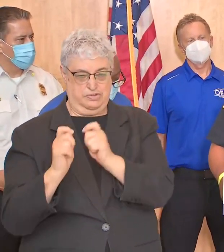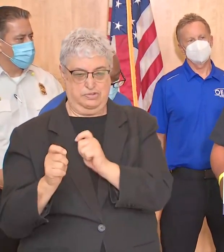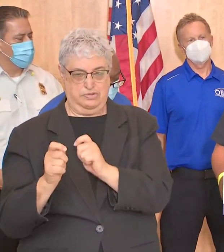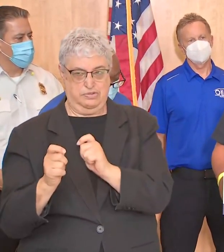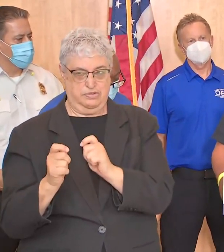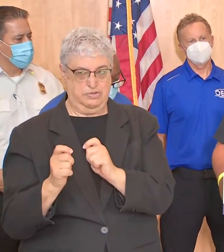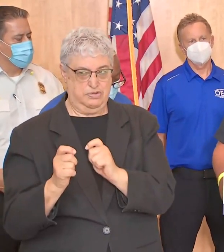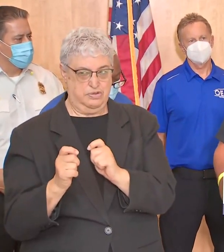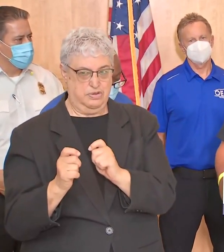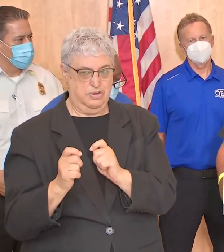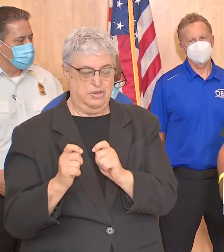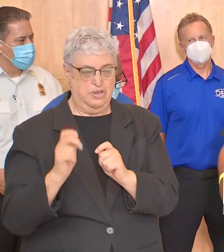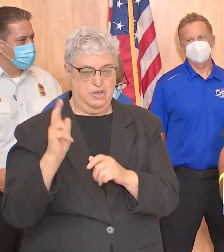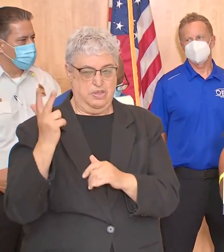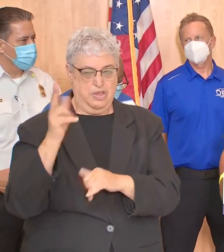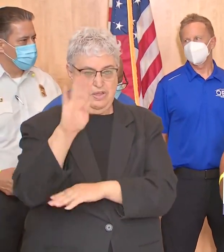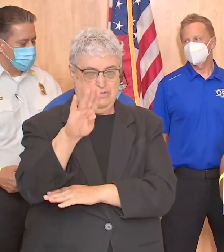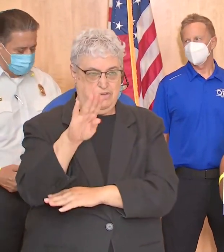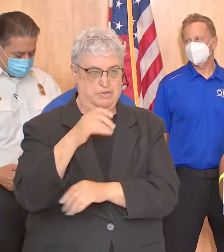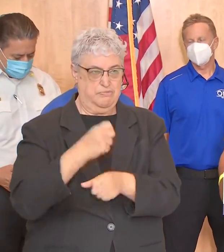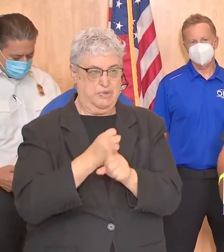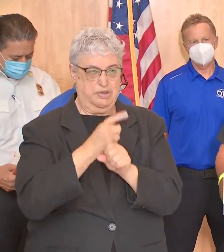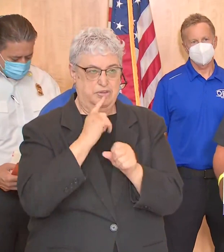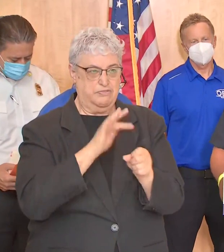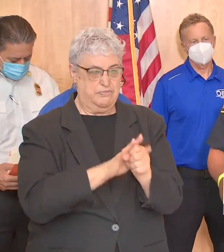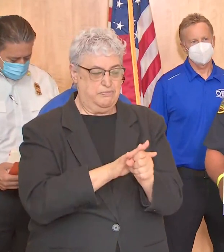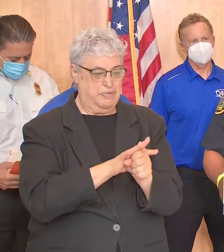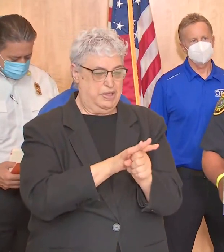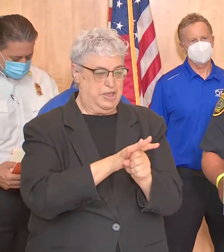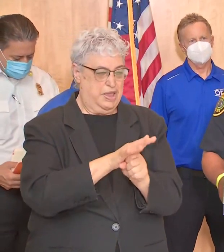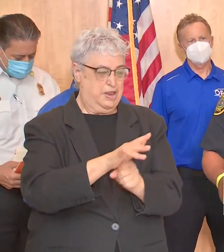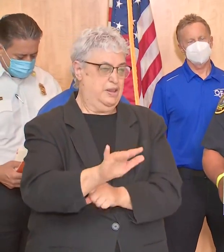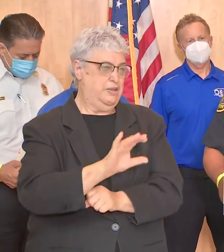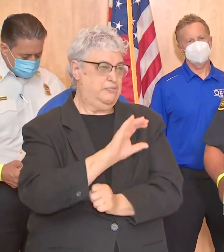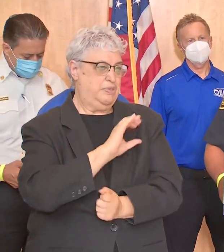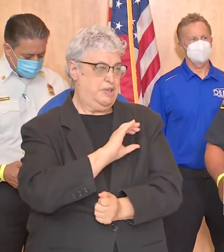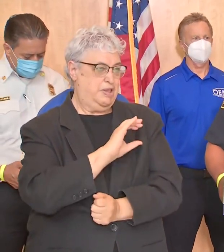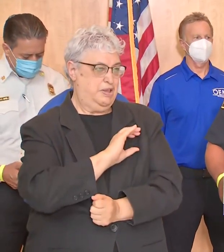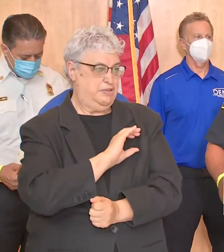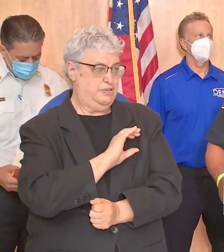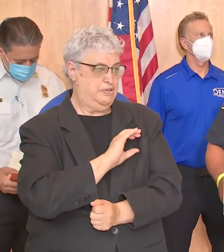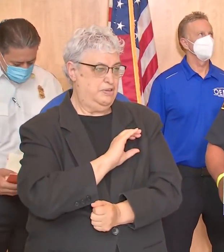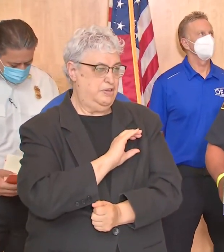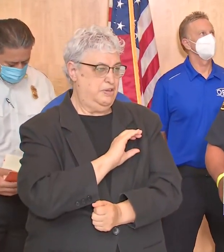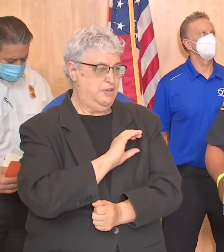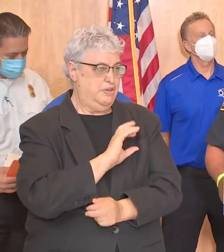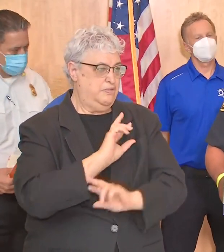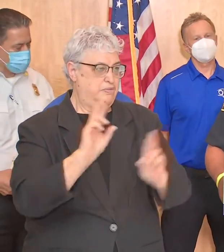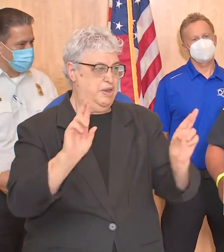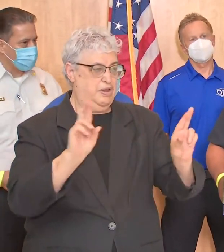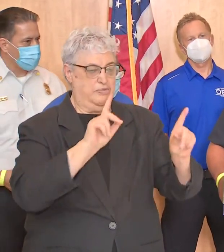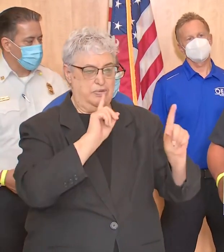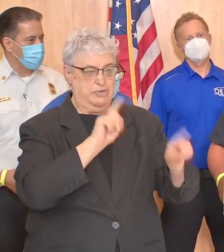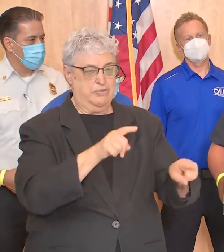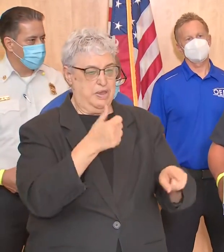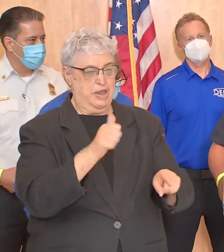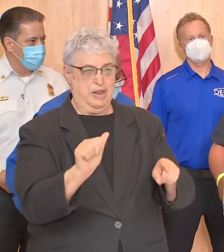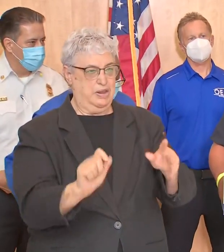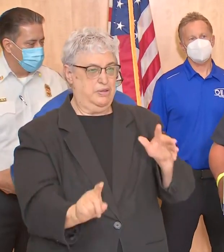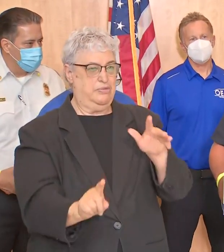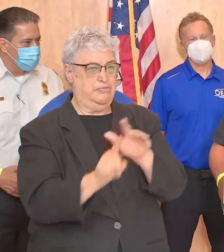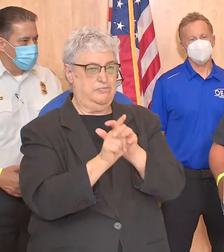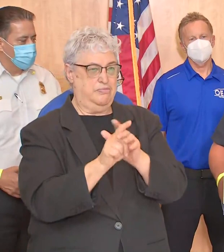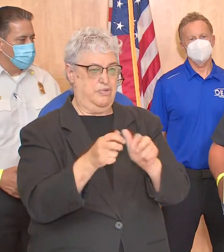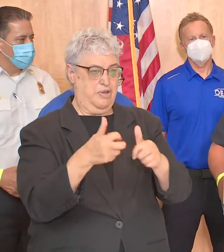3 p.m. today to ensure that we have plenty of HPD uniform members ready to respond to any eventuality across